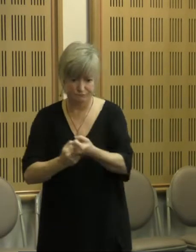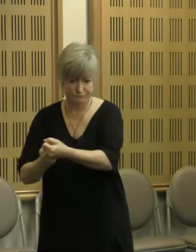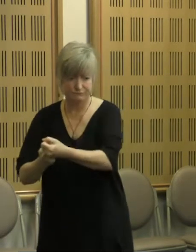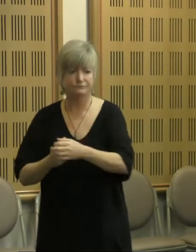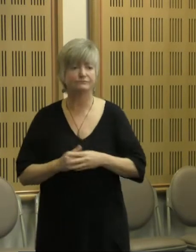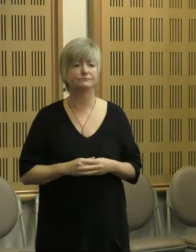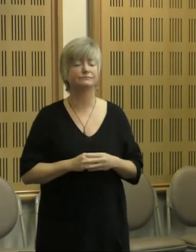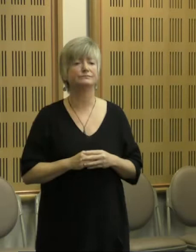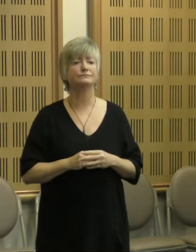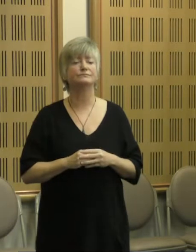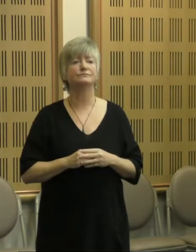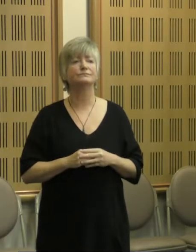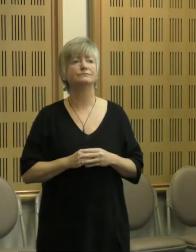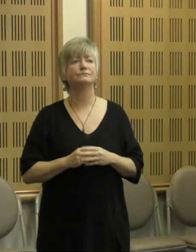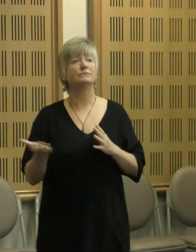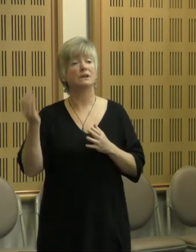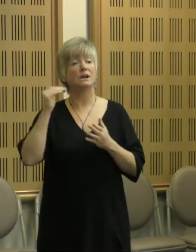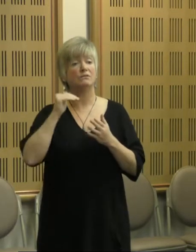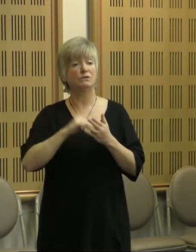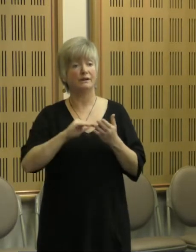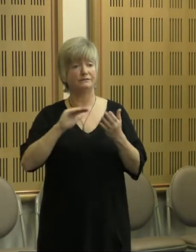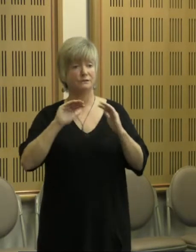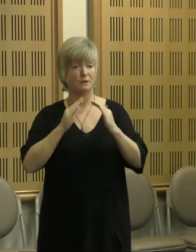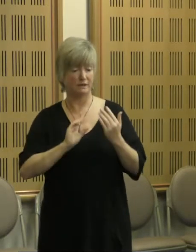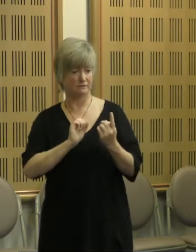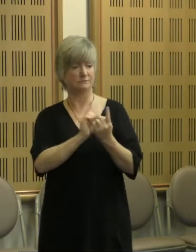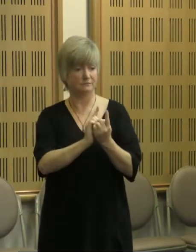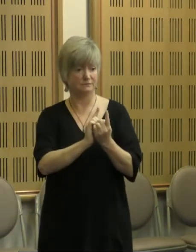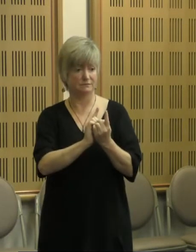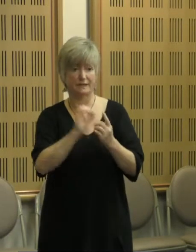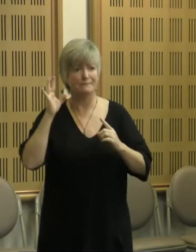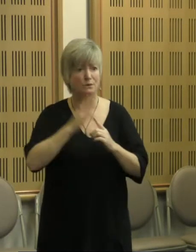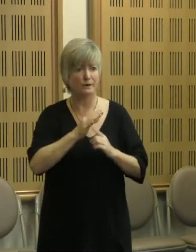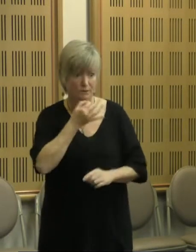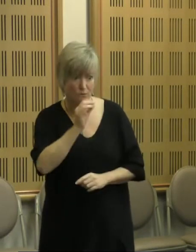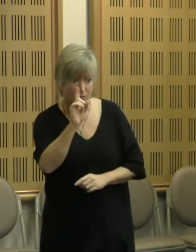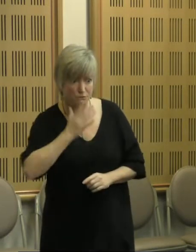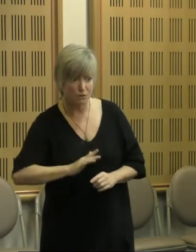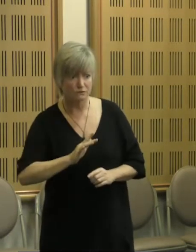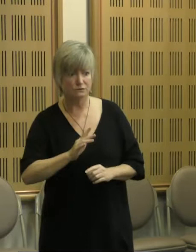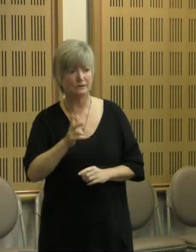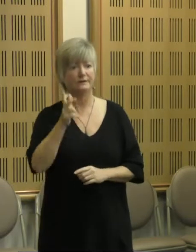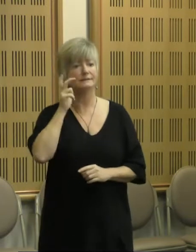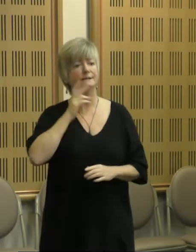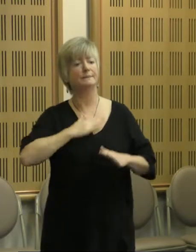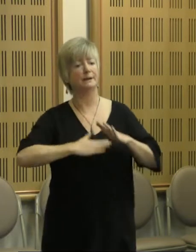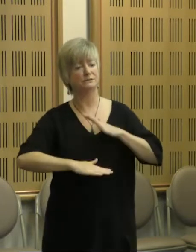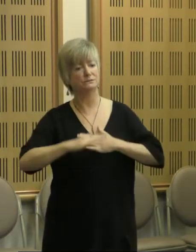to communities is so important. Asking questions. What do they need? What do they want? Listening. Being patient.